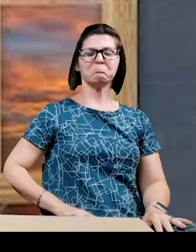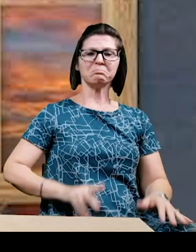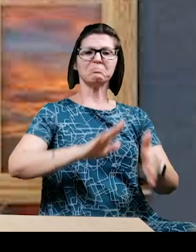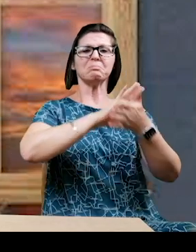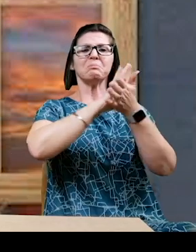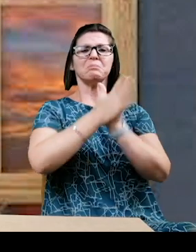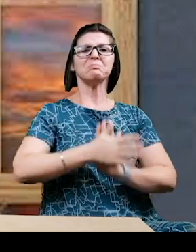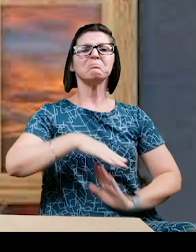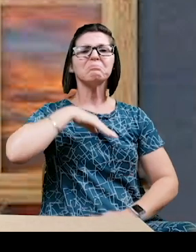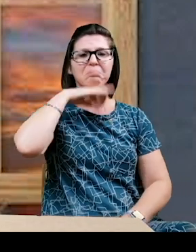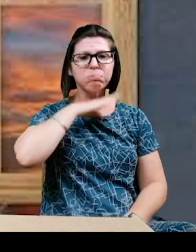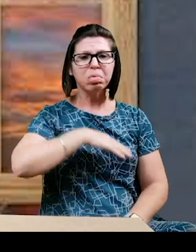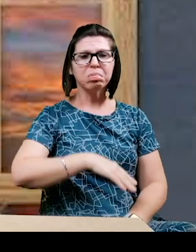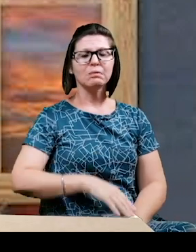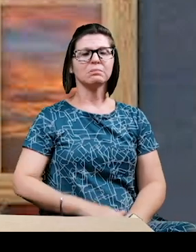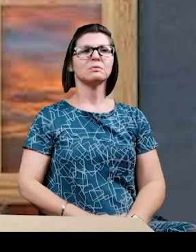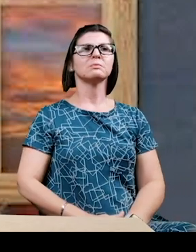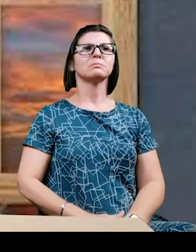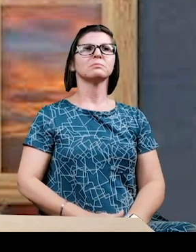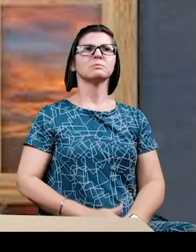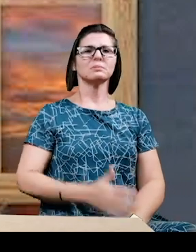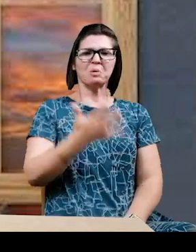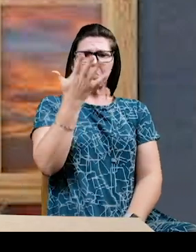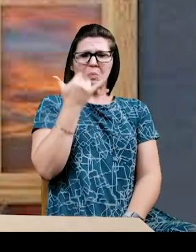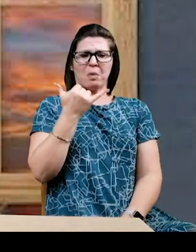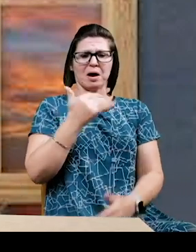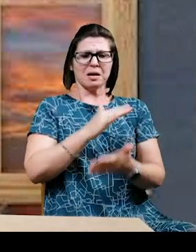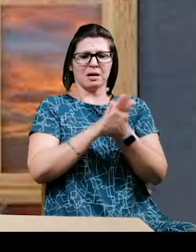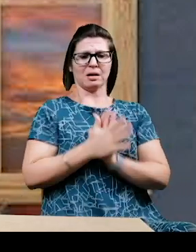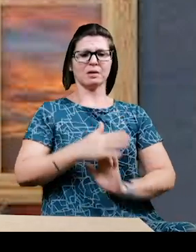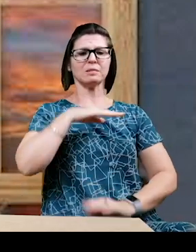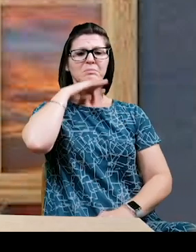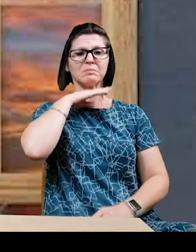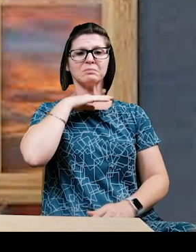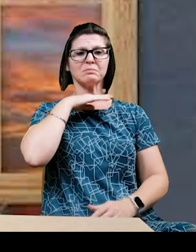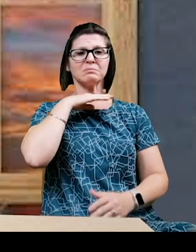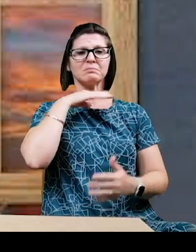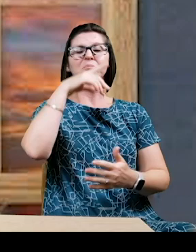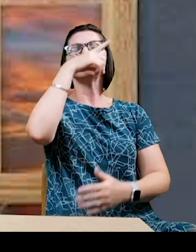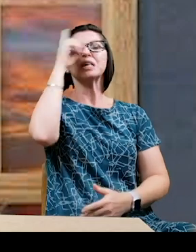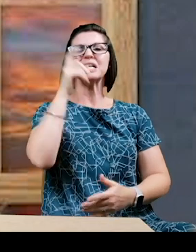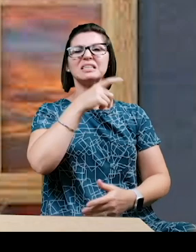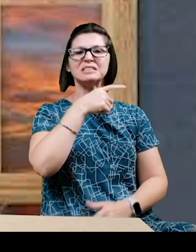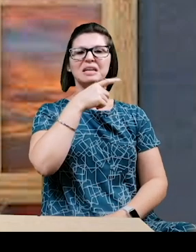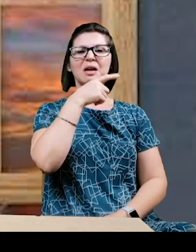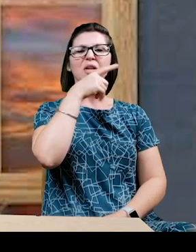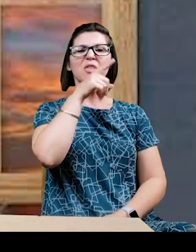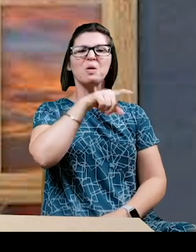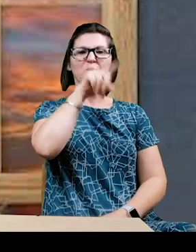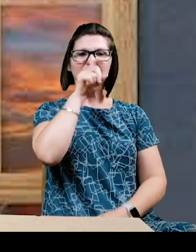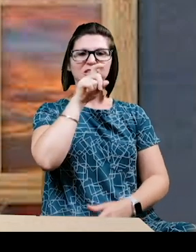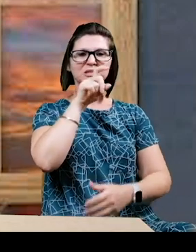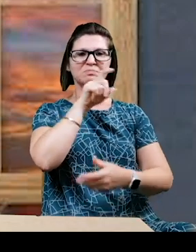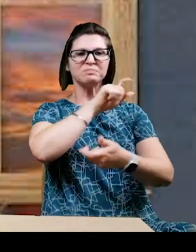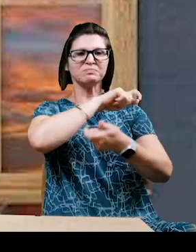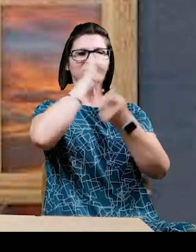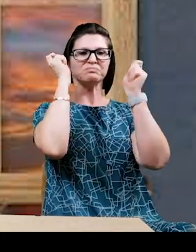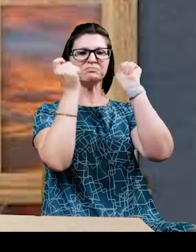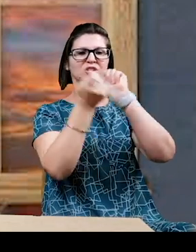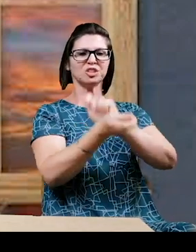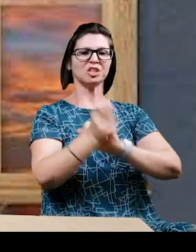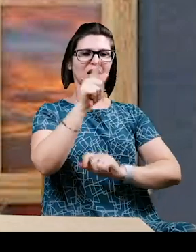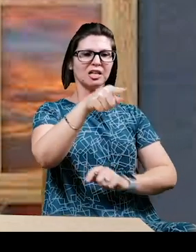warthog. Why had she become a warthog? Because the ugly witch turned her into one. That was why.